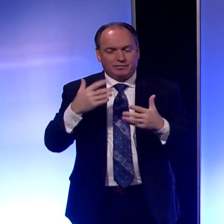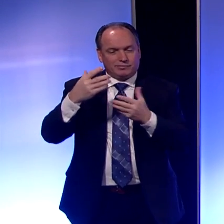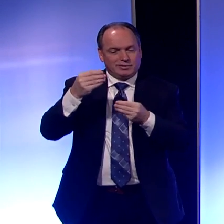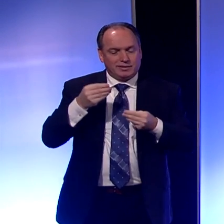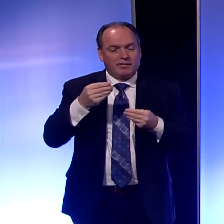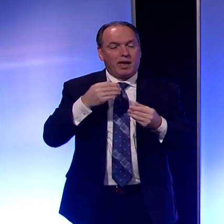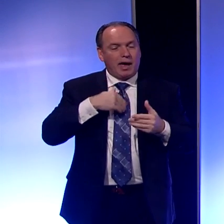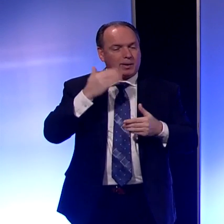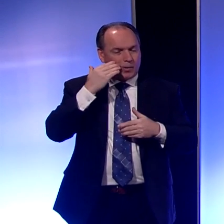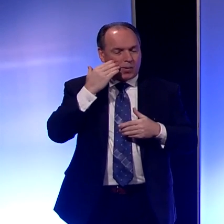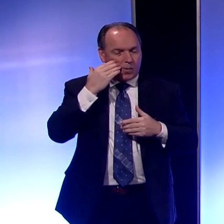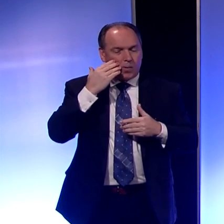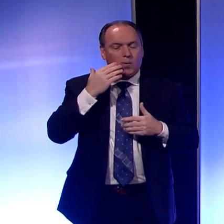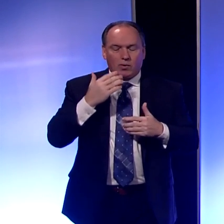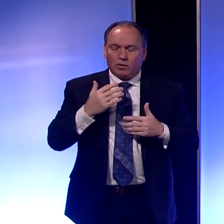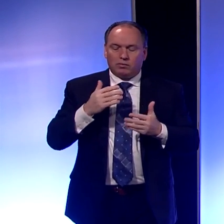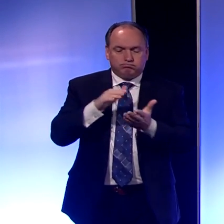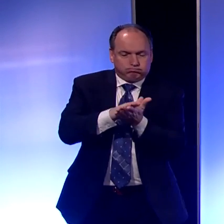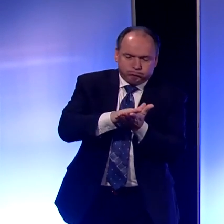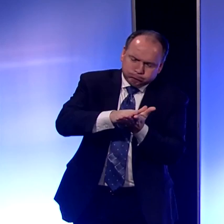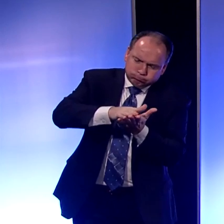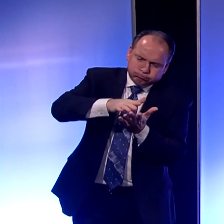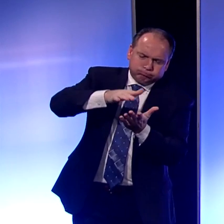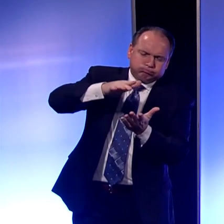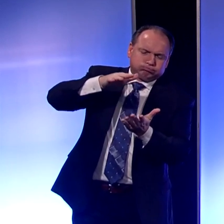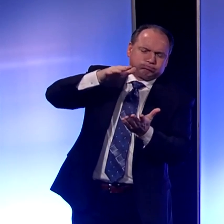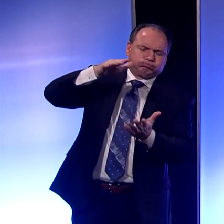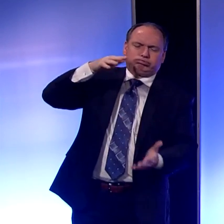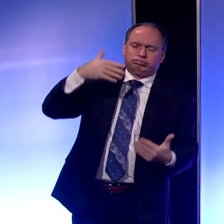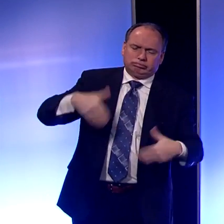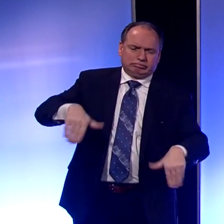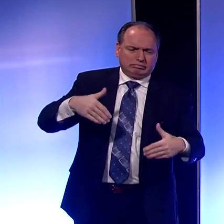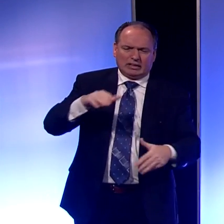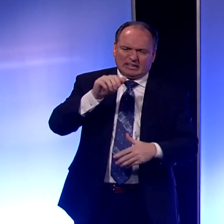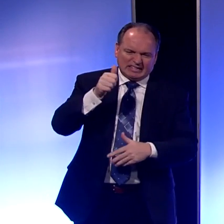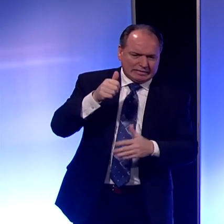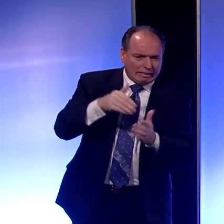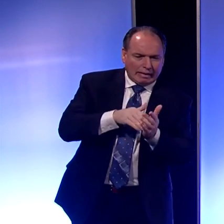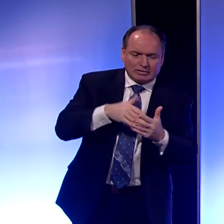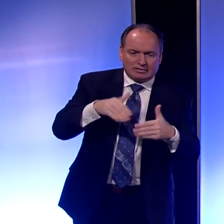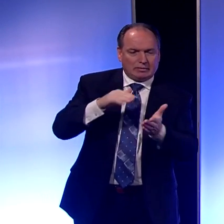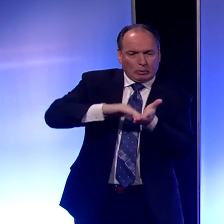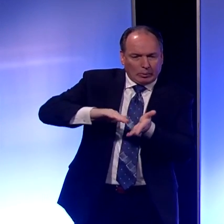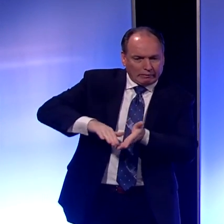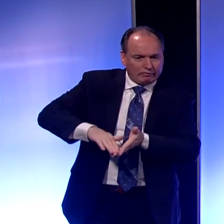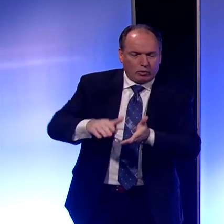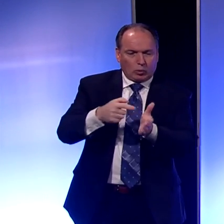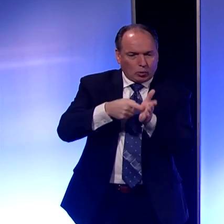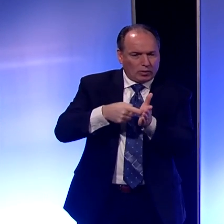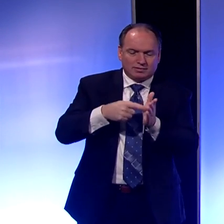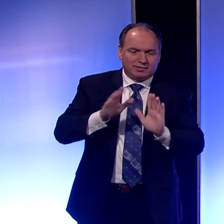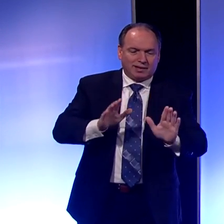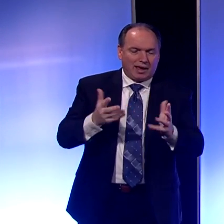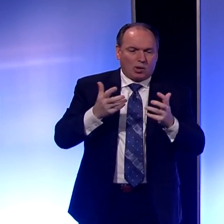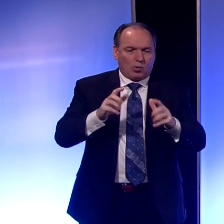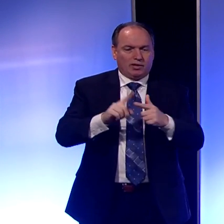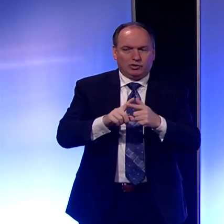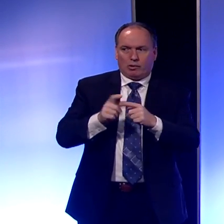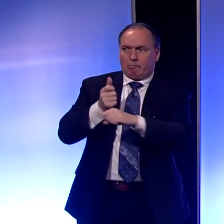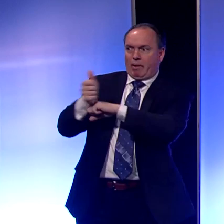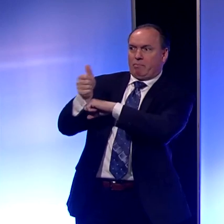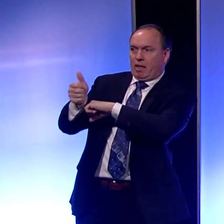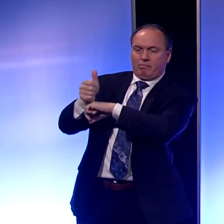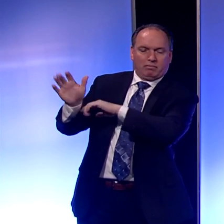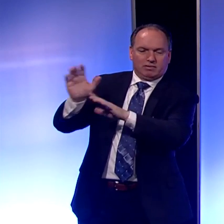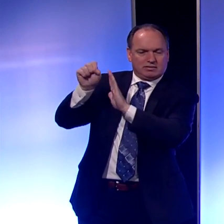gotten tens of thousands of requests for waivers, so I don't want to say they